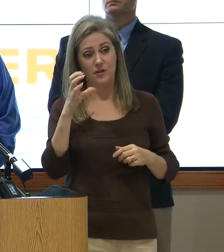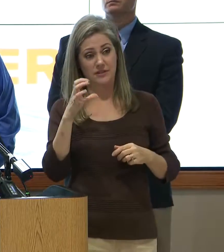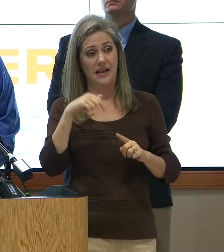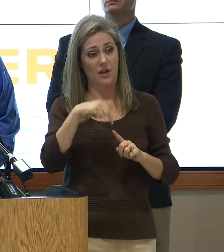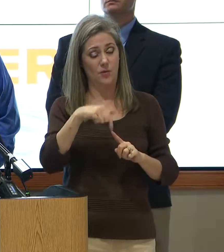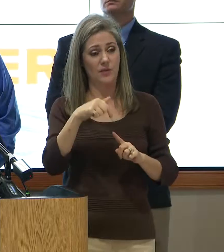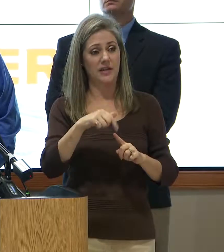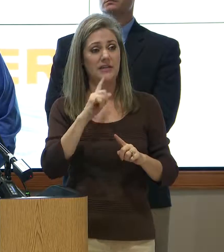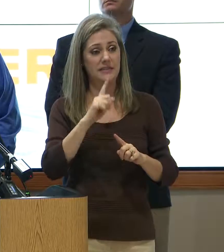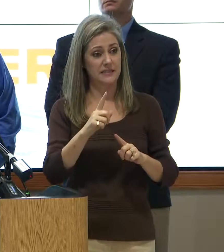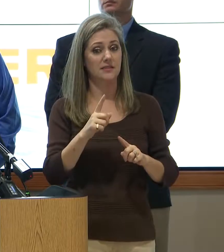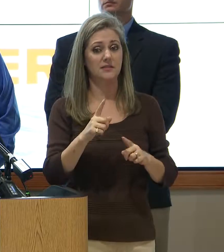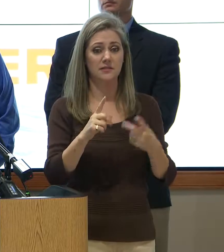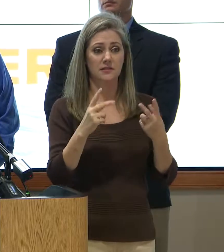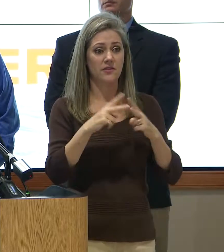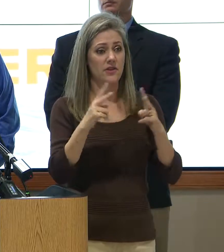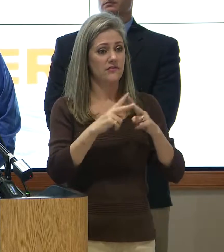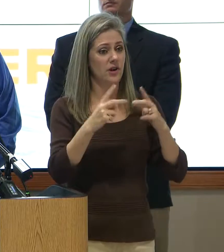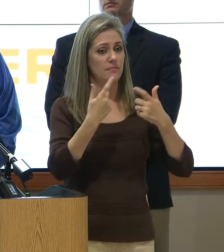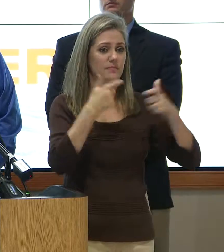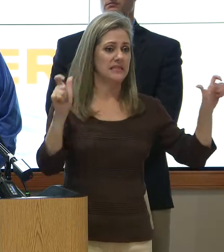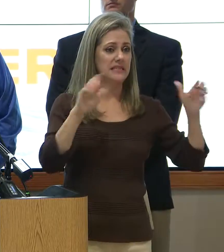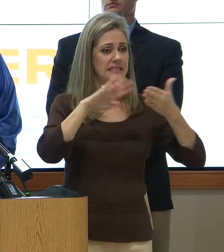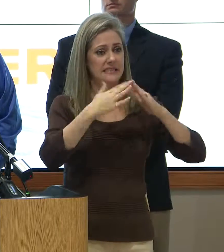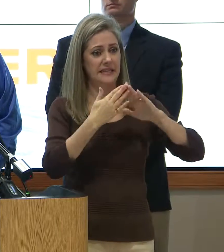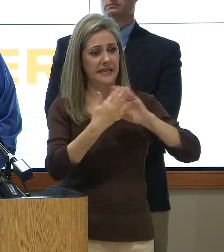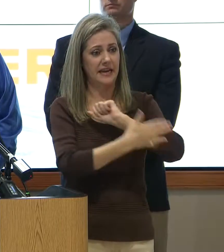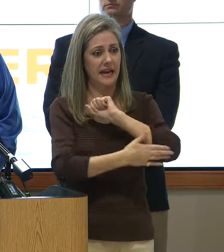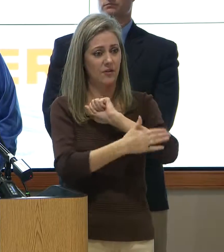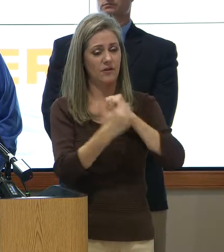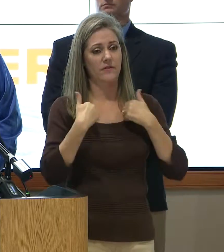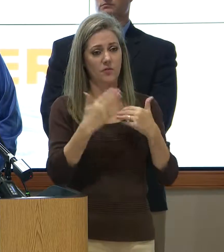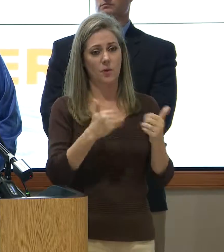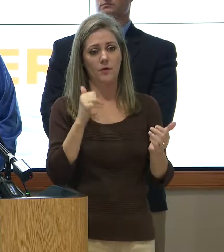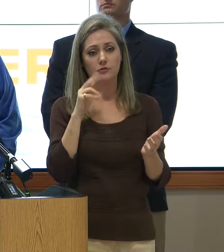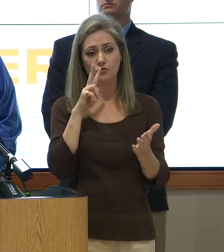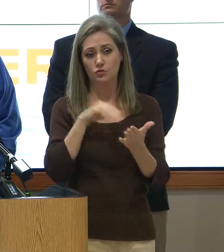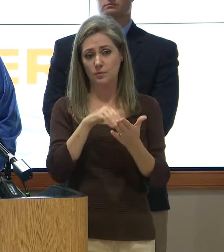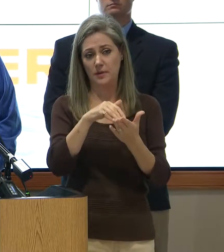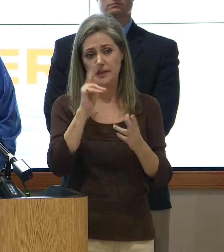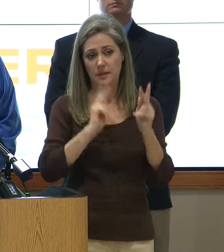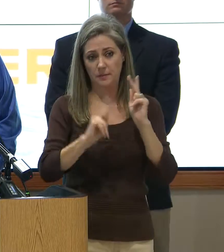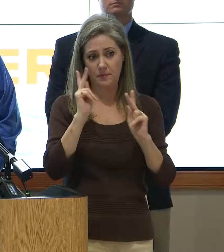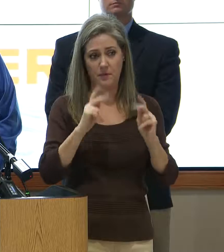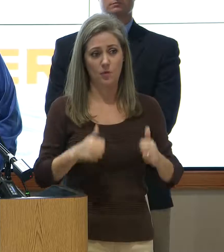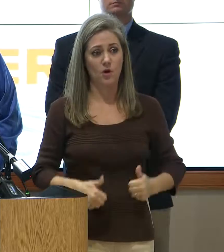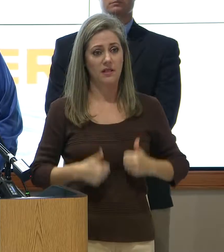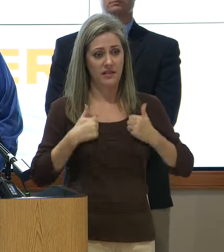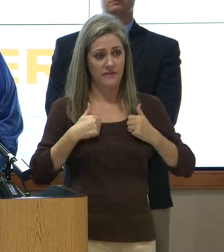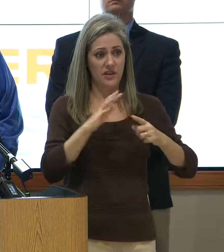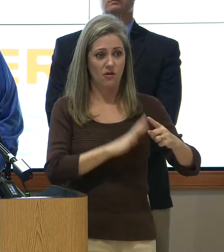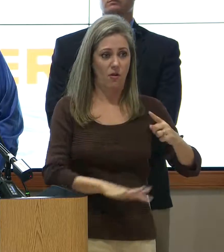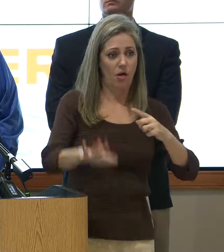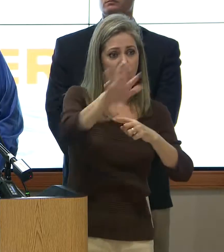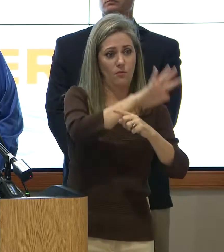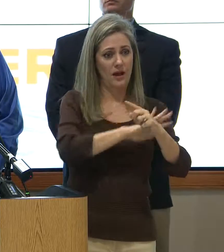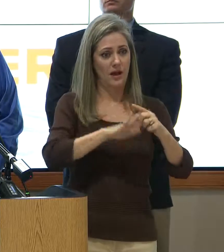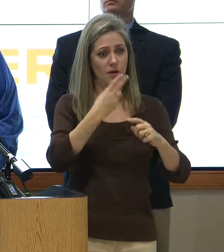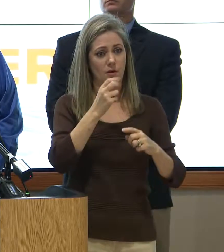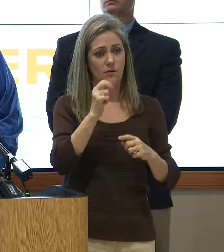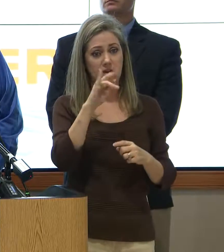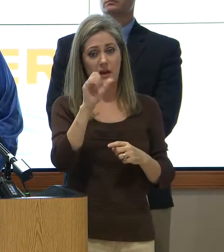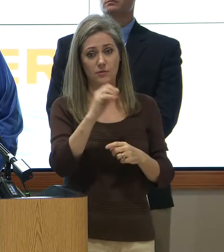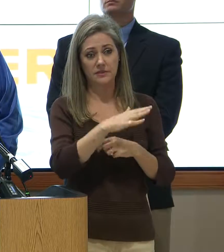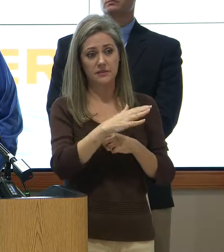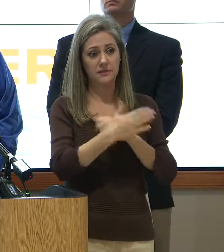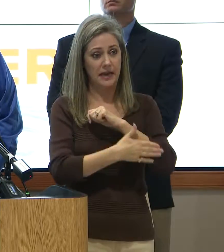urban county where we have almost 2 million people living in unincorporated Harris County. We've got to be able to deal